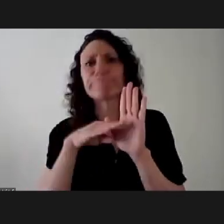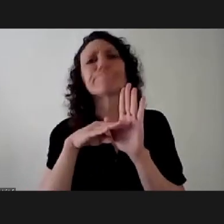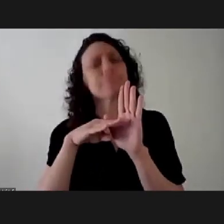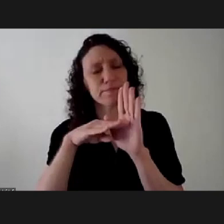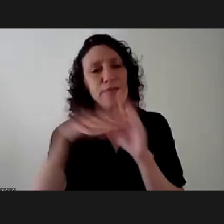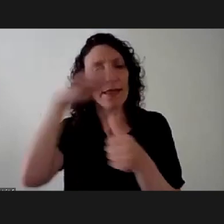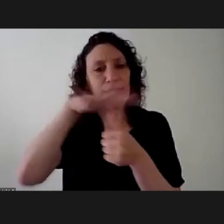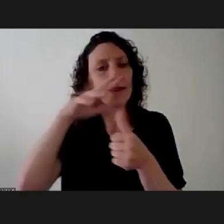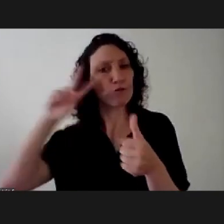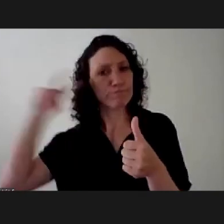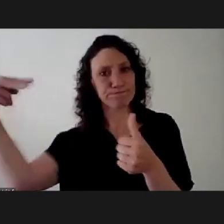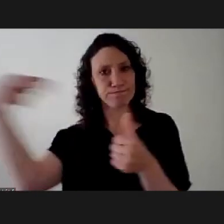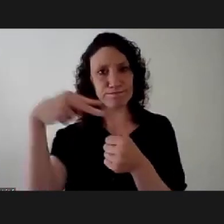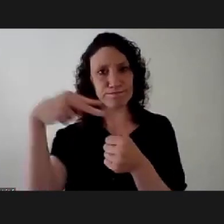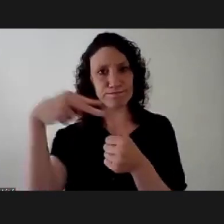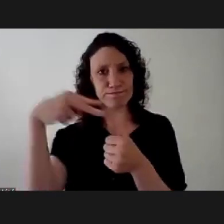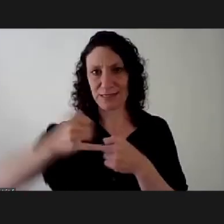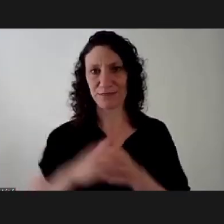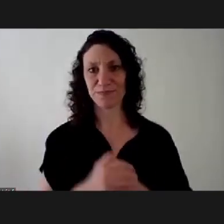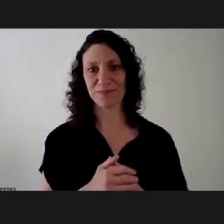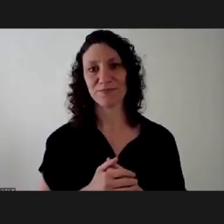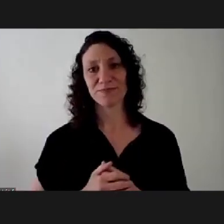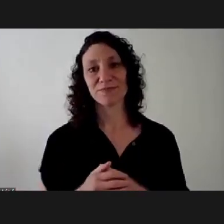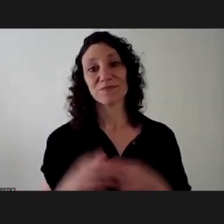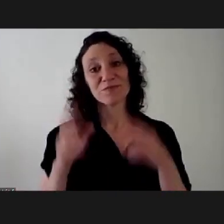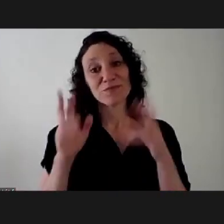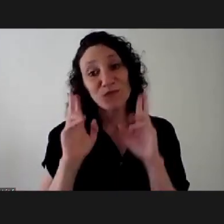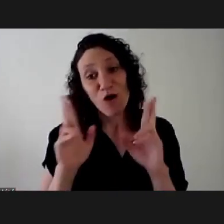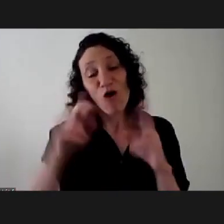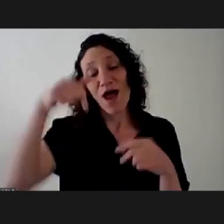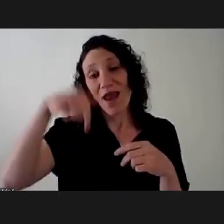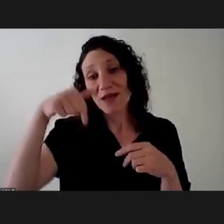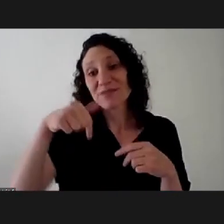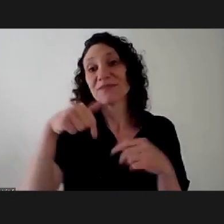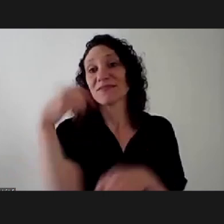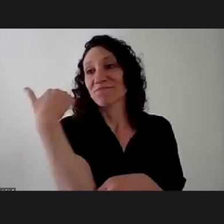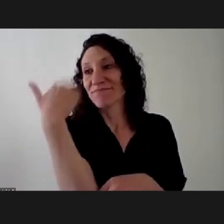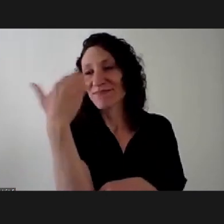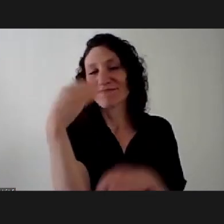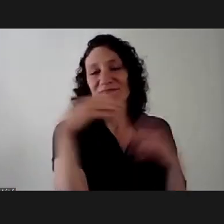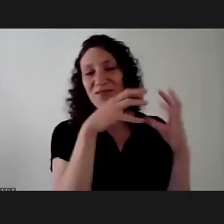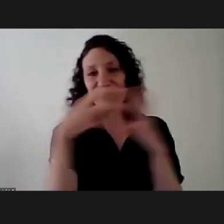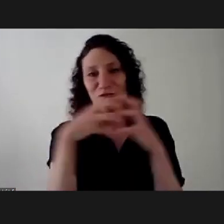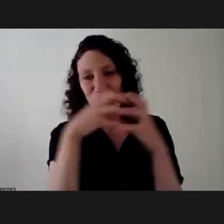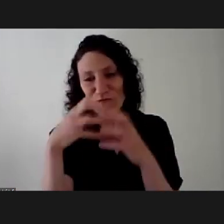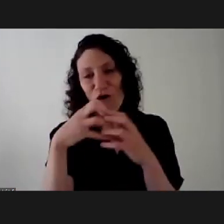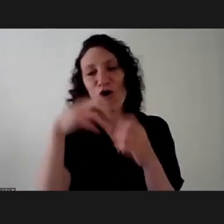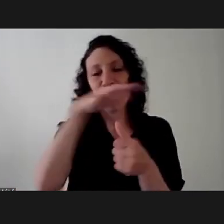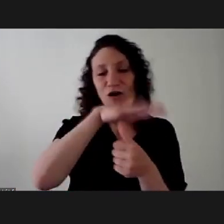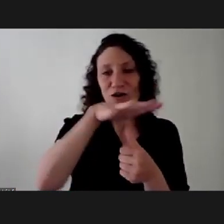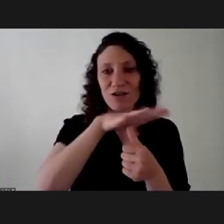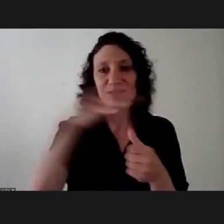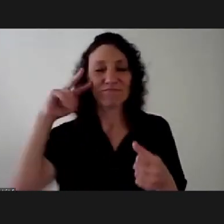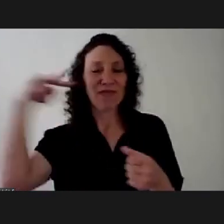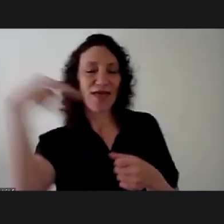has been with the focus on gender perspective we celebrate this third